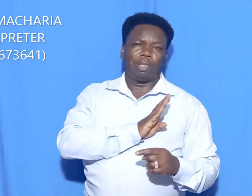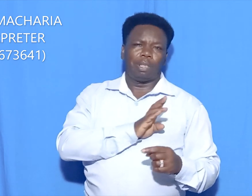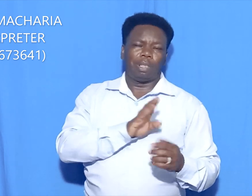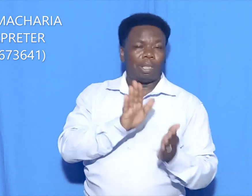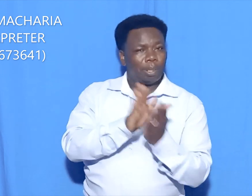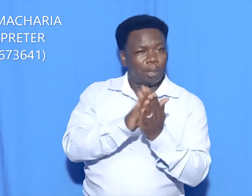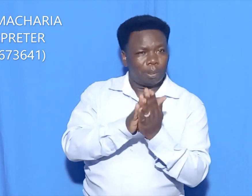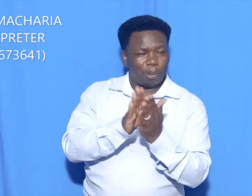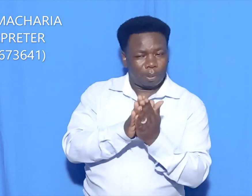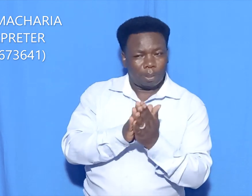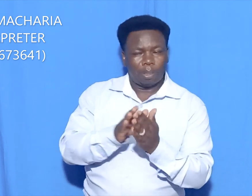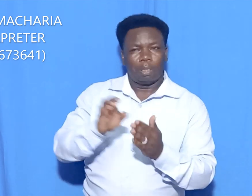12. 12.